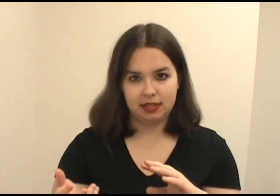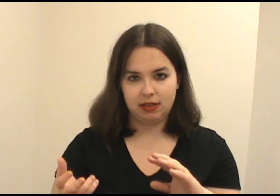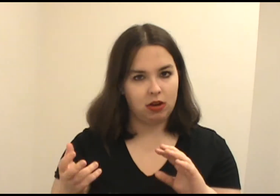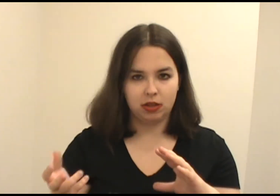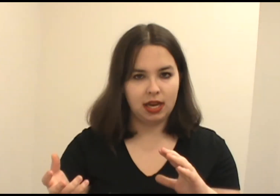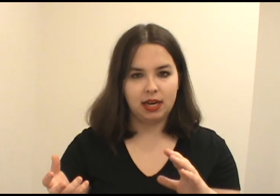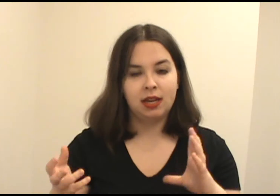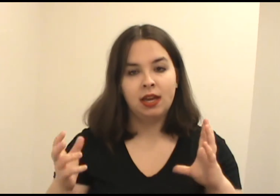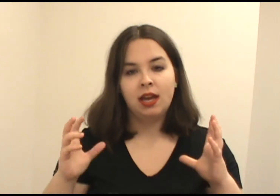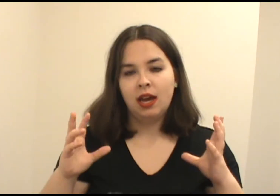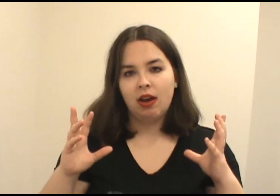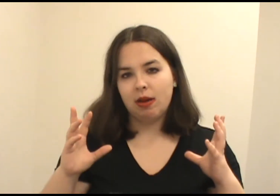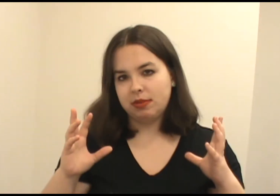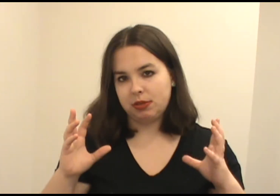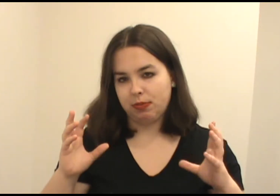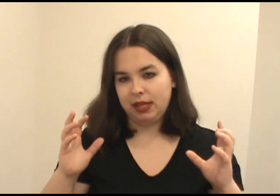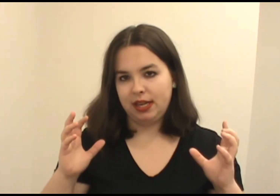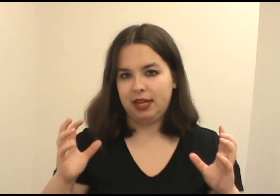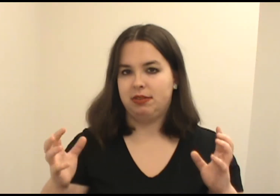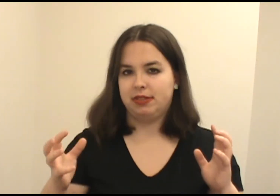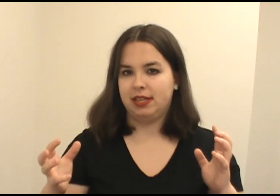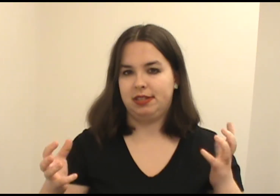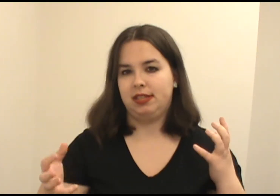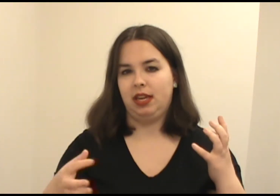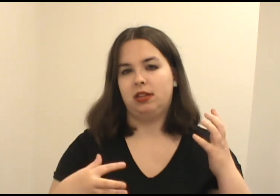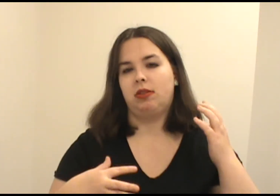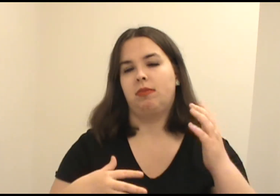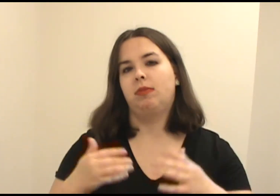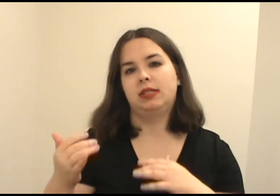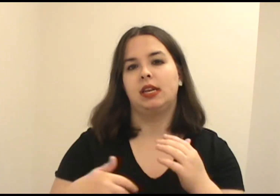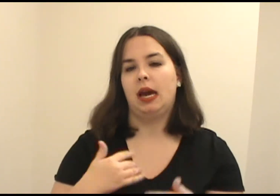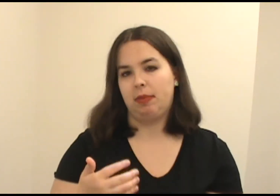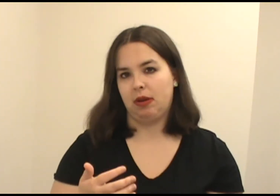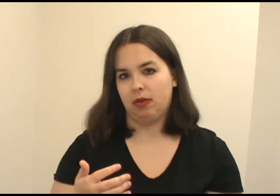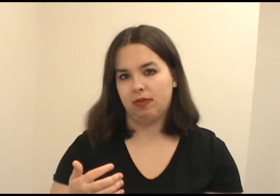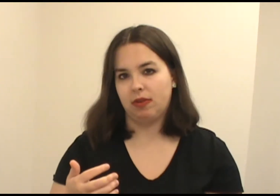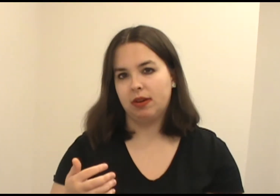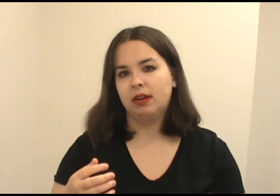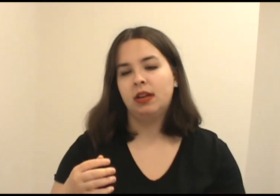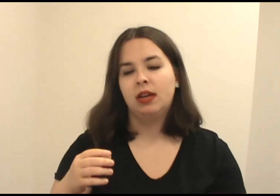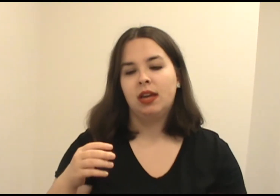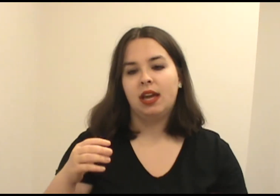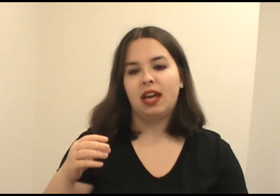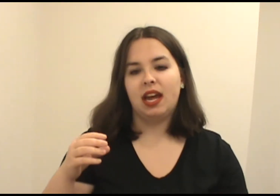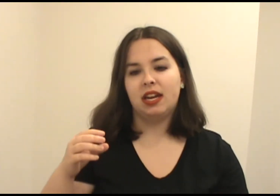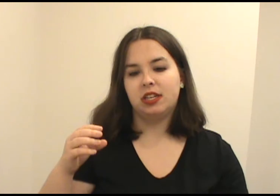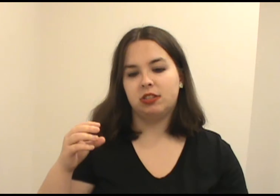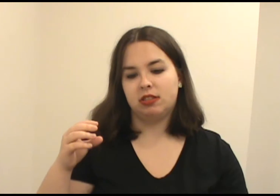all that. I'm just really interested to see what's going to happen going forward. And just